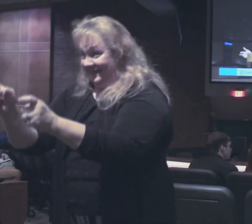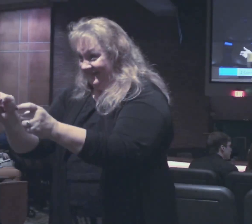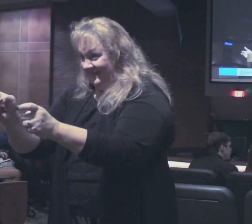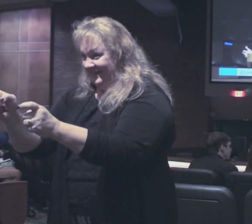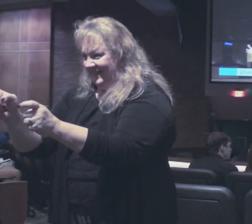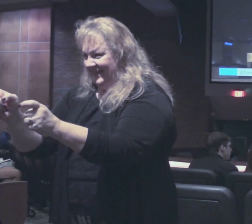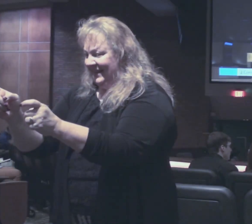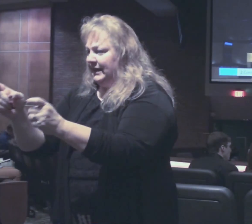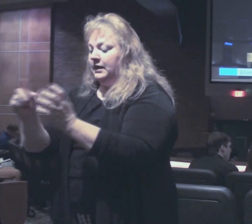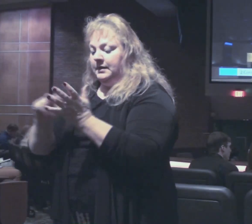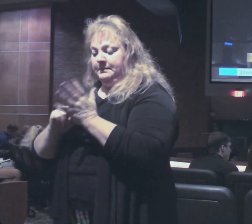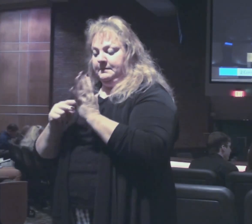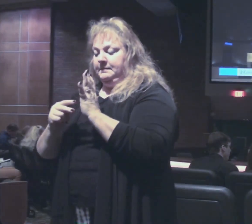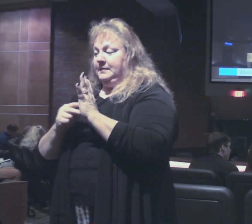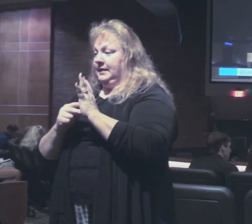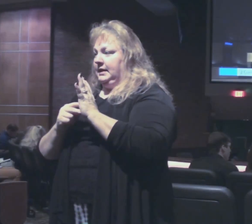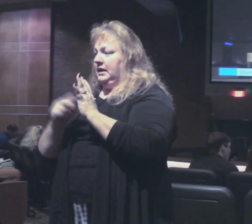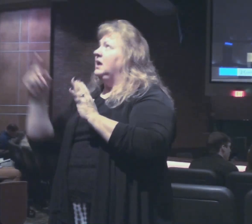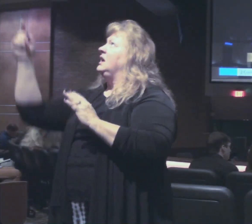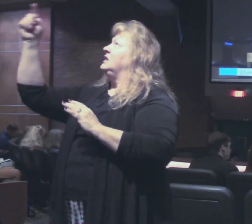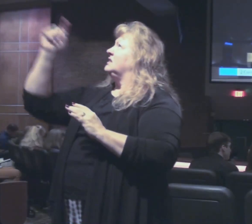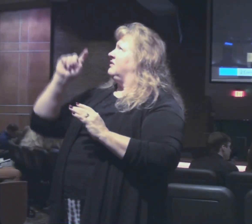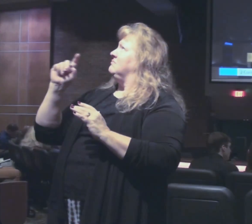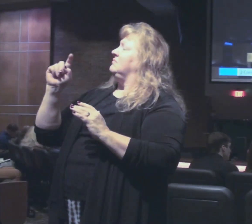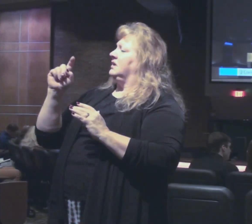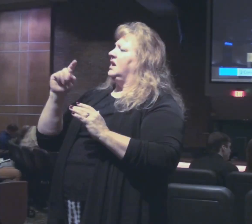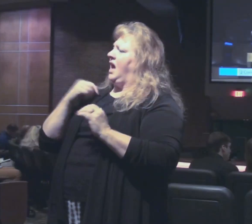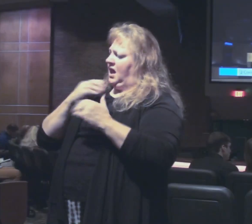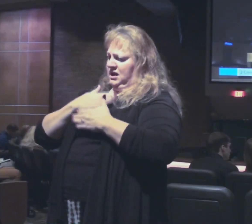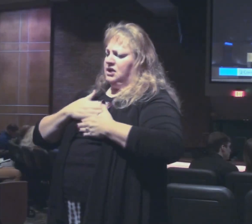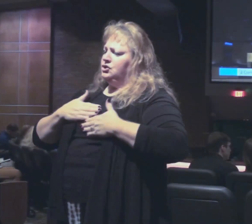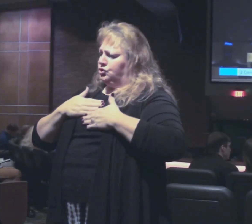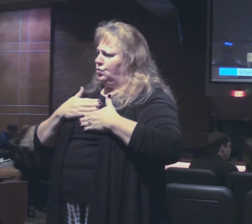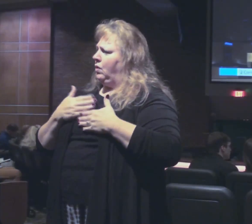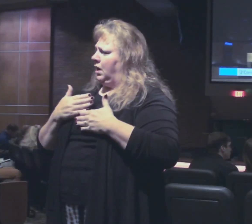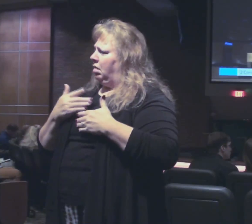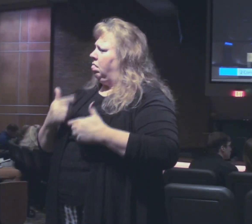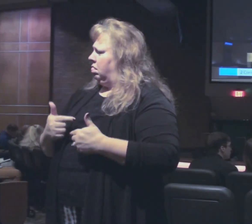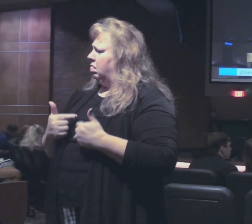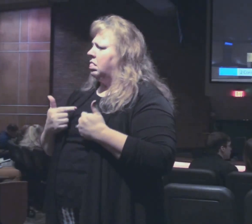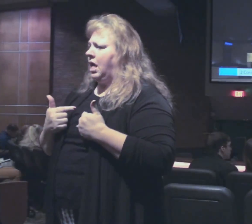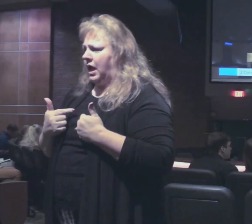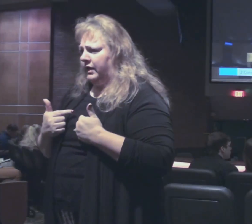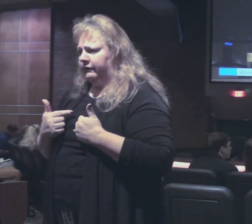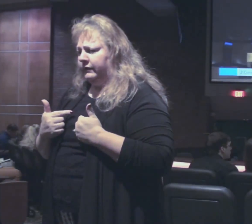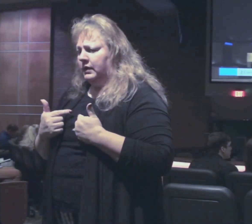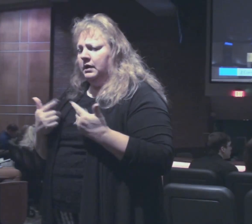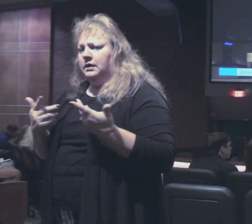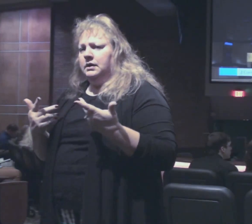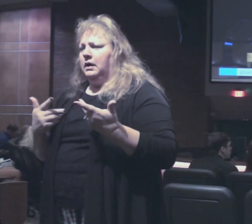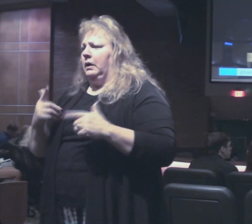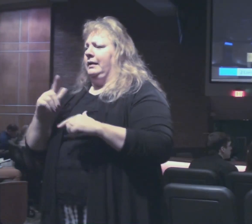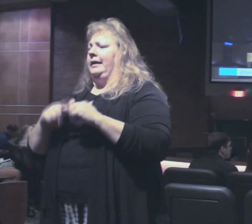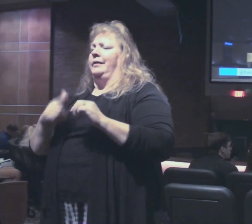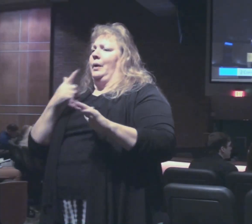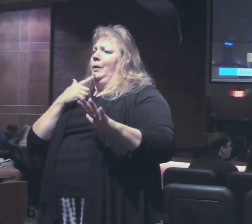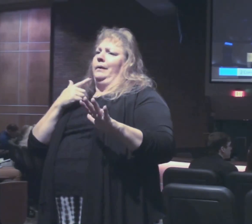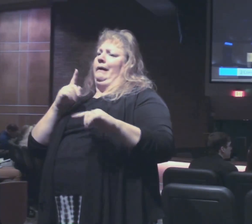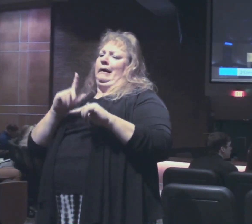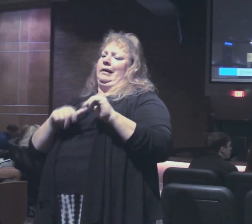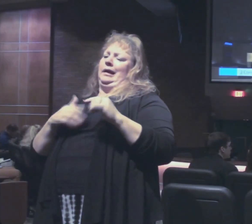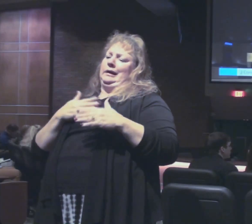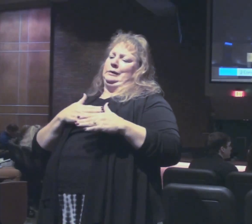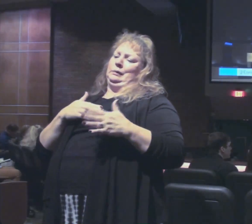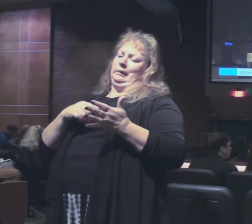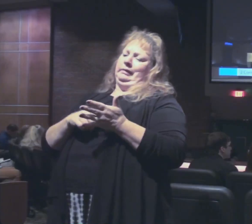again doesn't mean we don't enjoy he's given us all good things to enjoy we can't say oh I can't enjoy